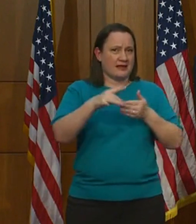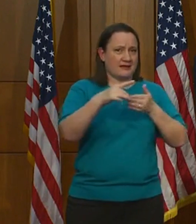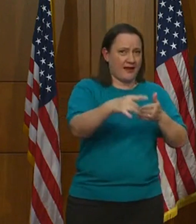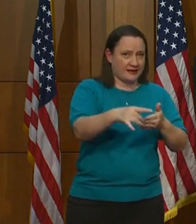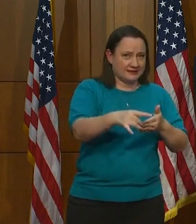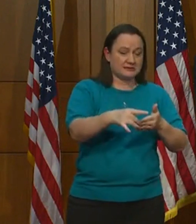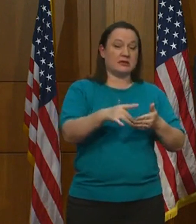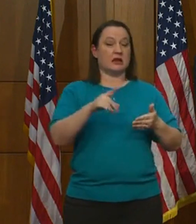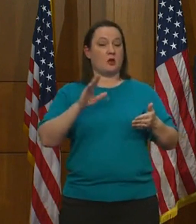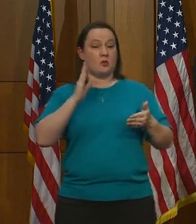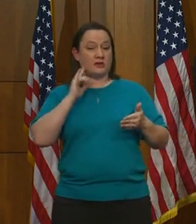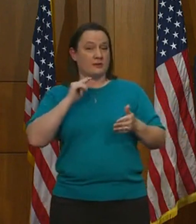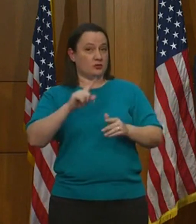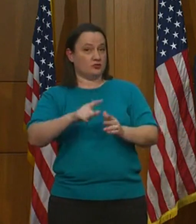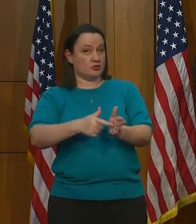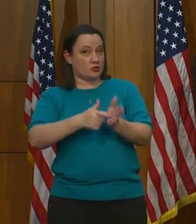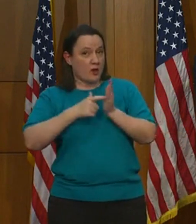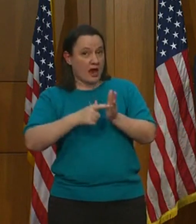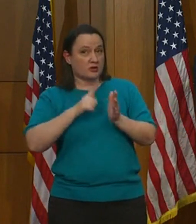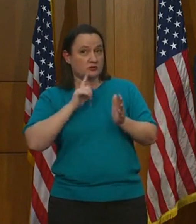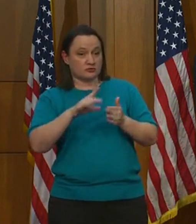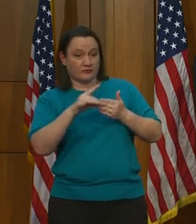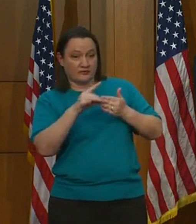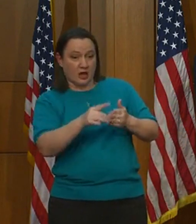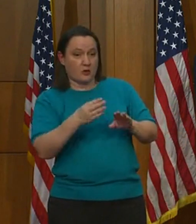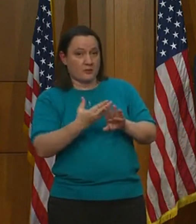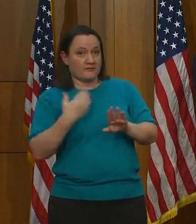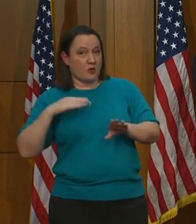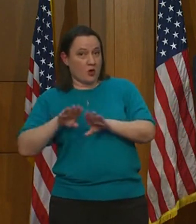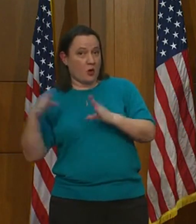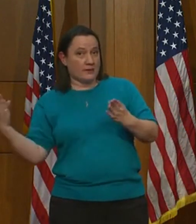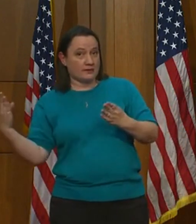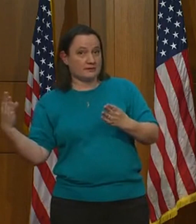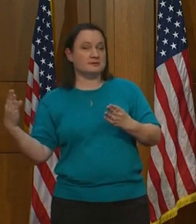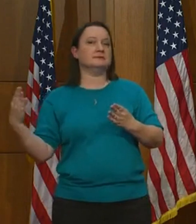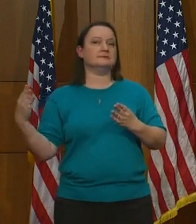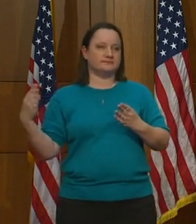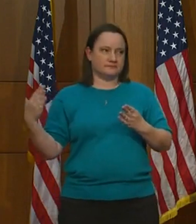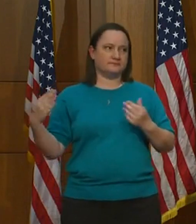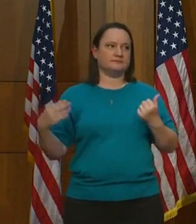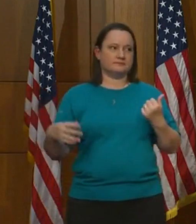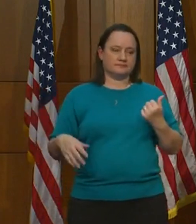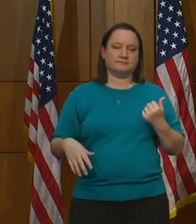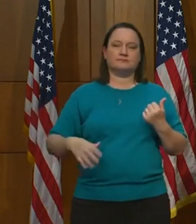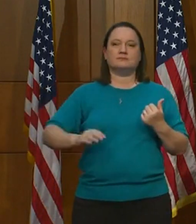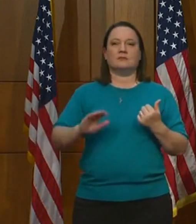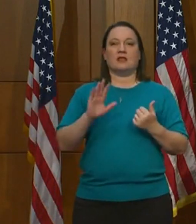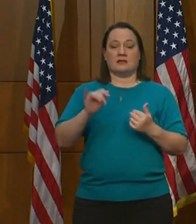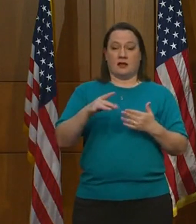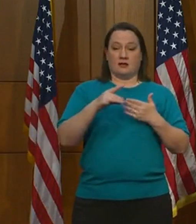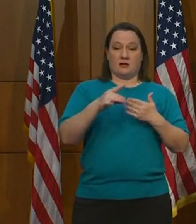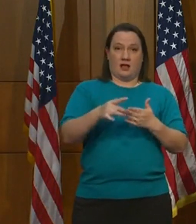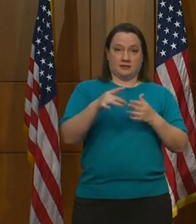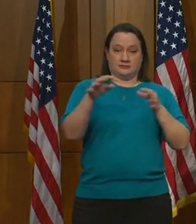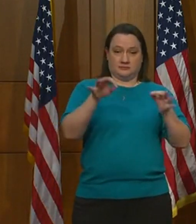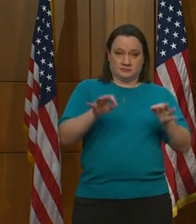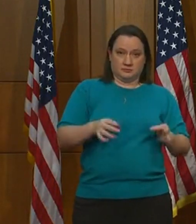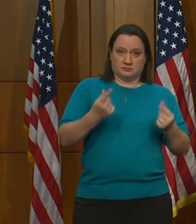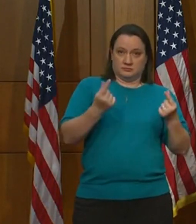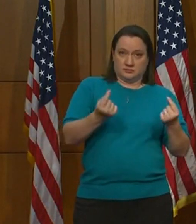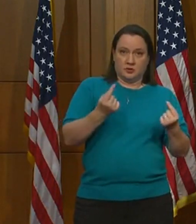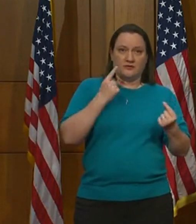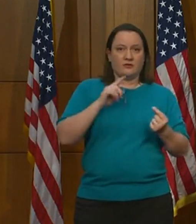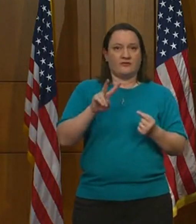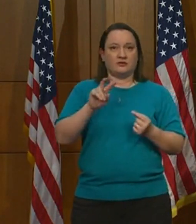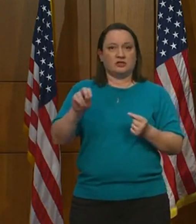before they reopen. And that's my first question. Sure. Thanks, Kate. So the question's about how are we implementing the Virginia nursing